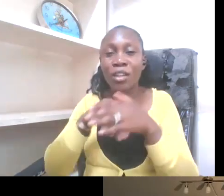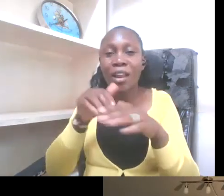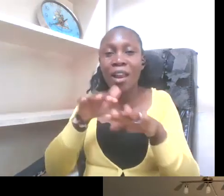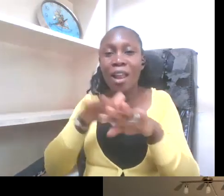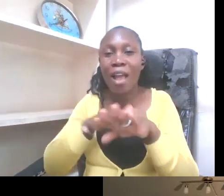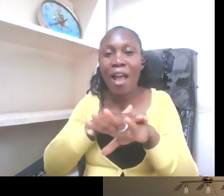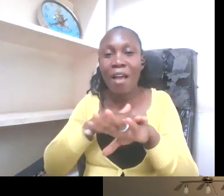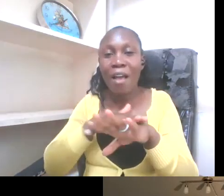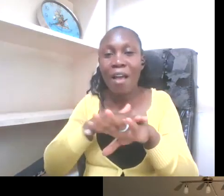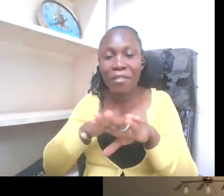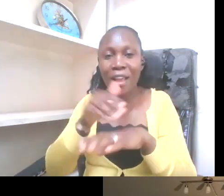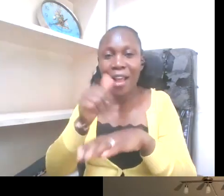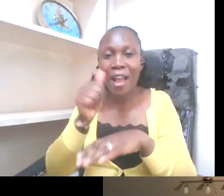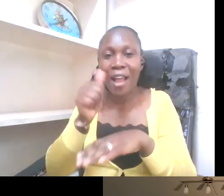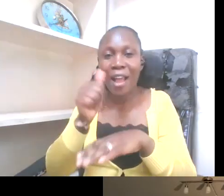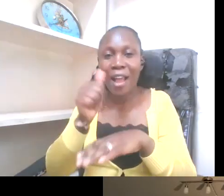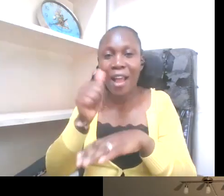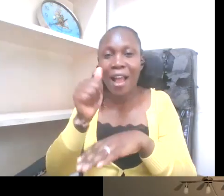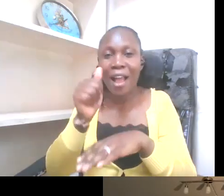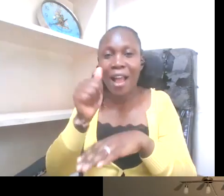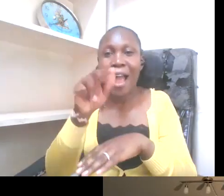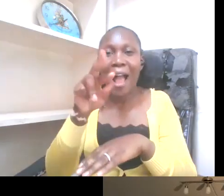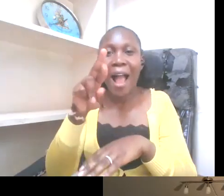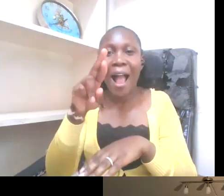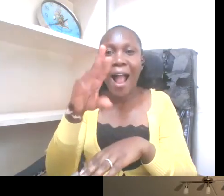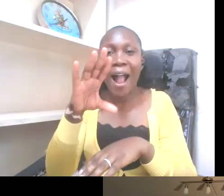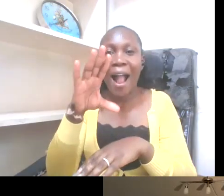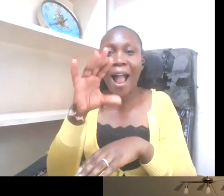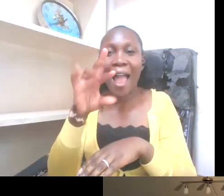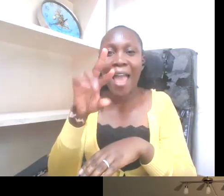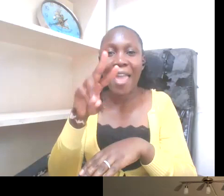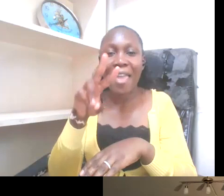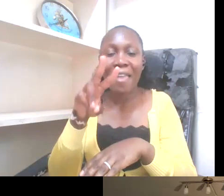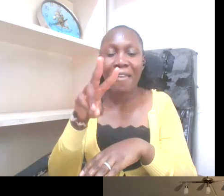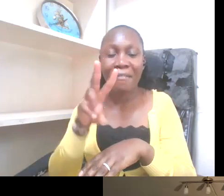sana, asanta inusana. All right. Thank you.